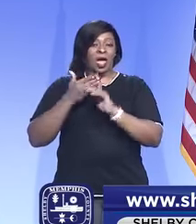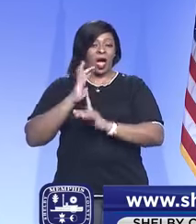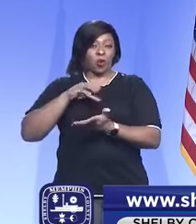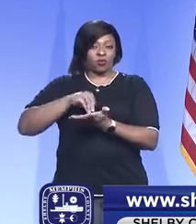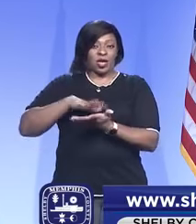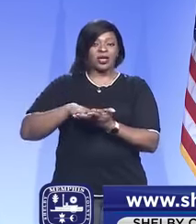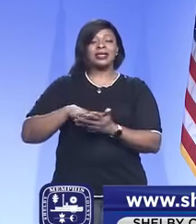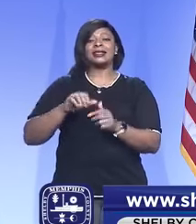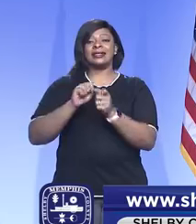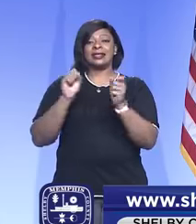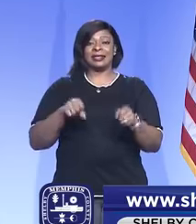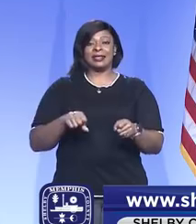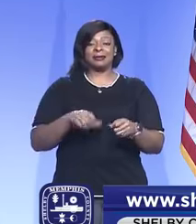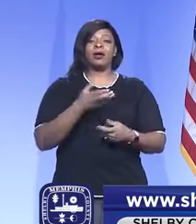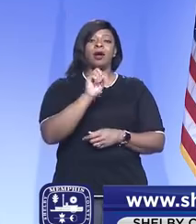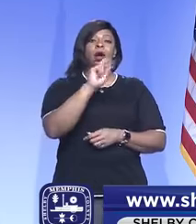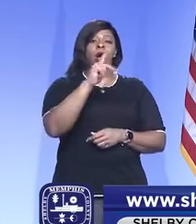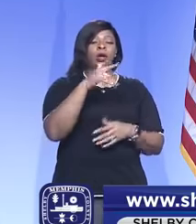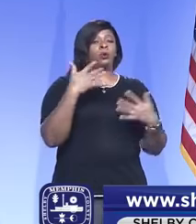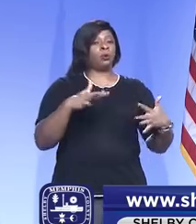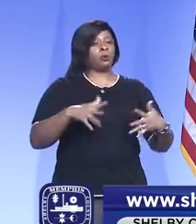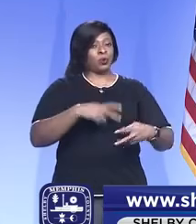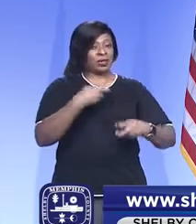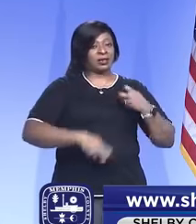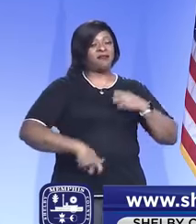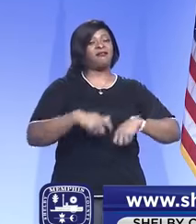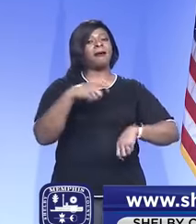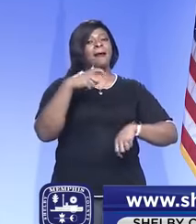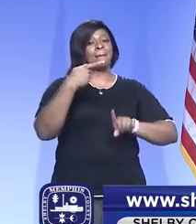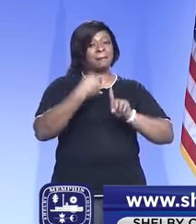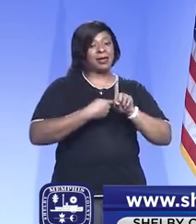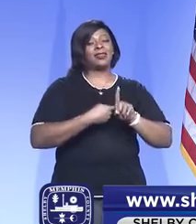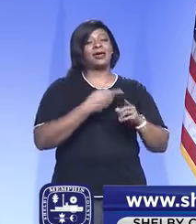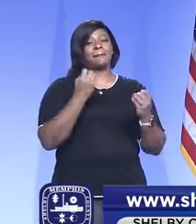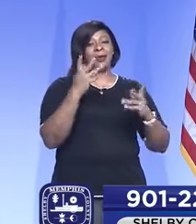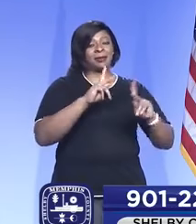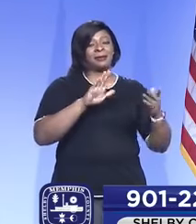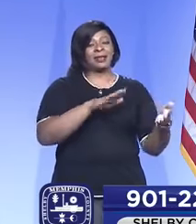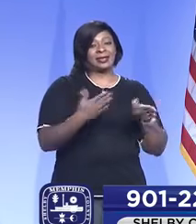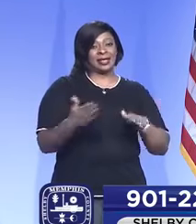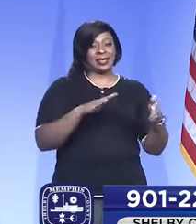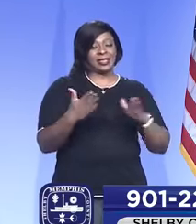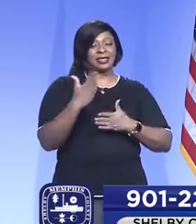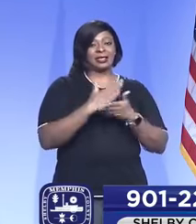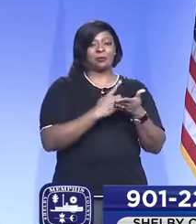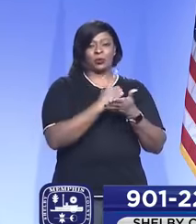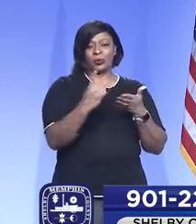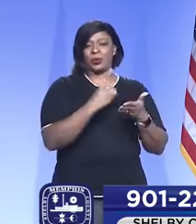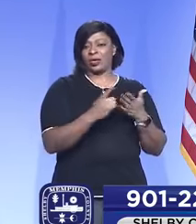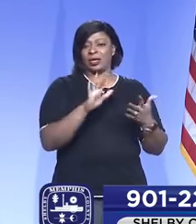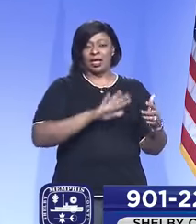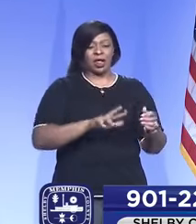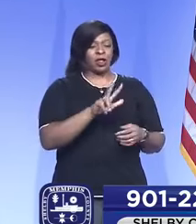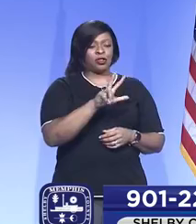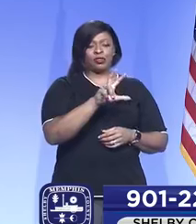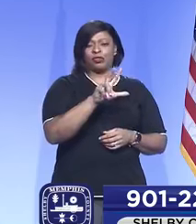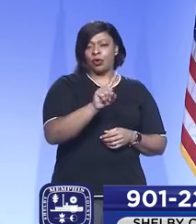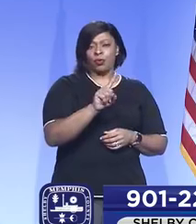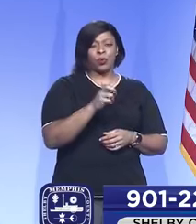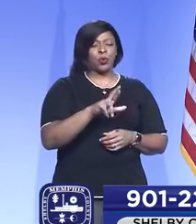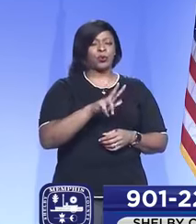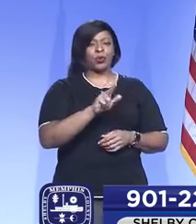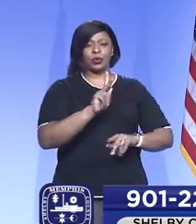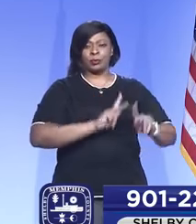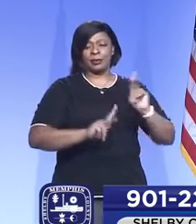is that August was a pretty brutal month for us in terms of deaths by number. We had some weeks when as many as 31 or